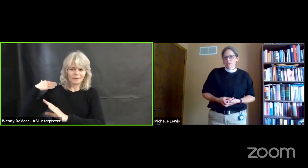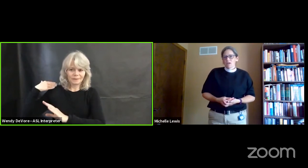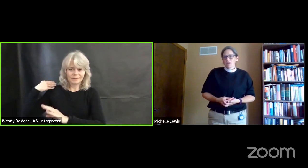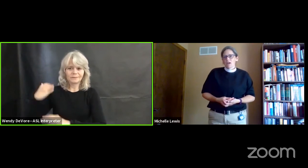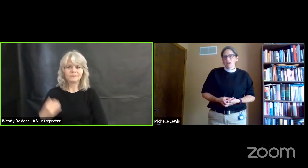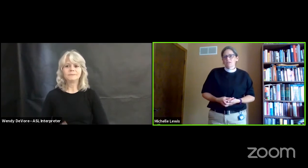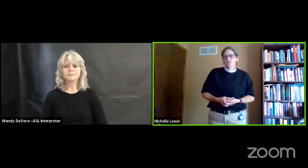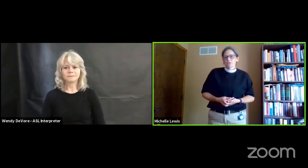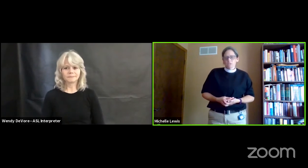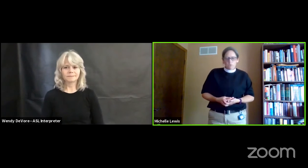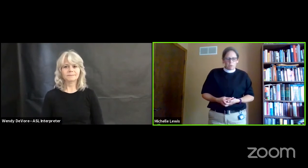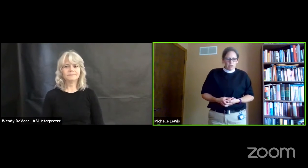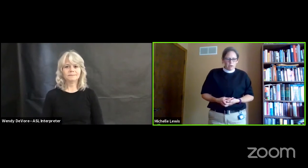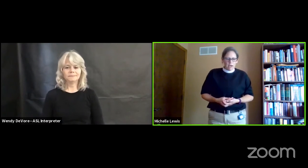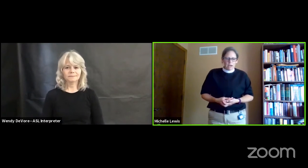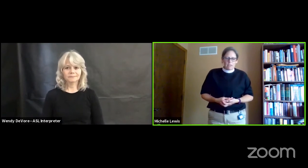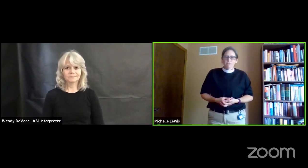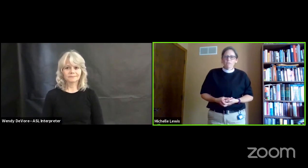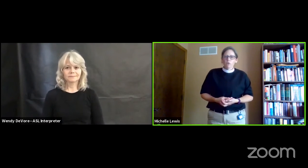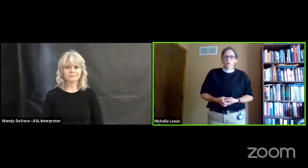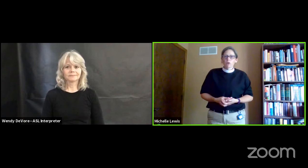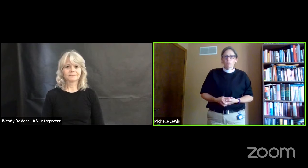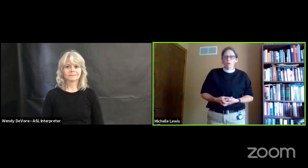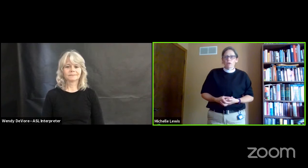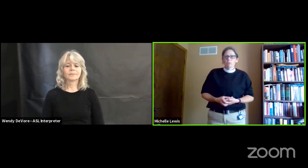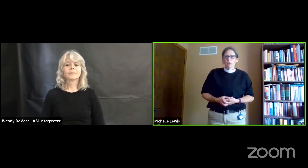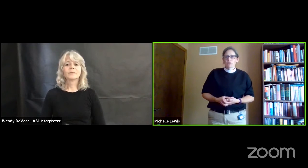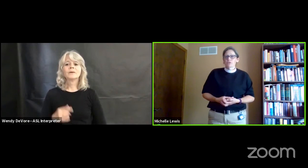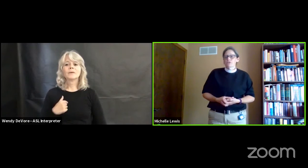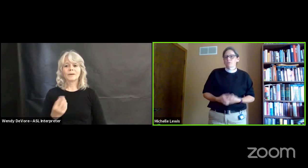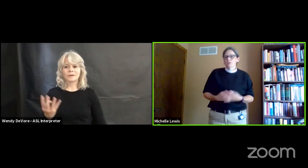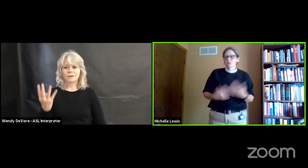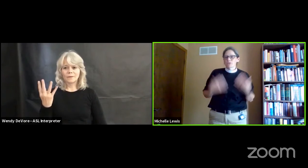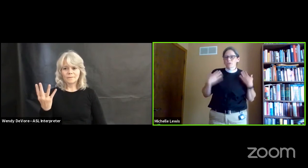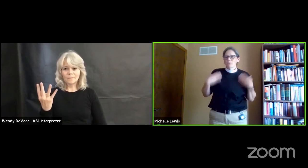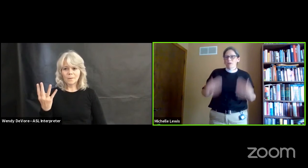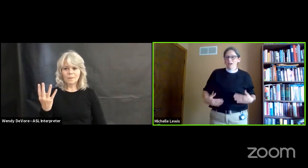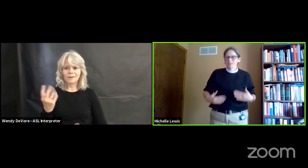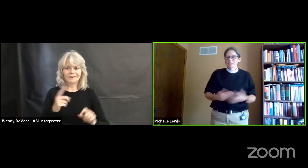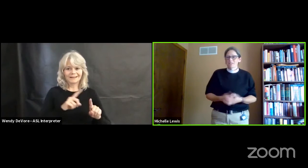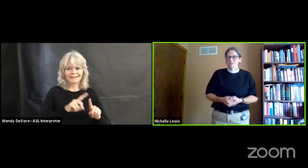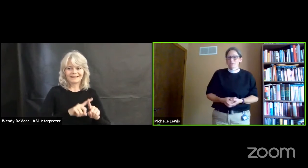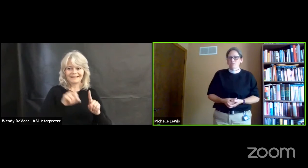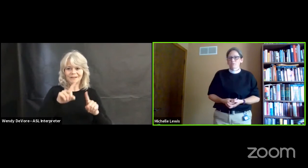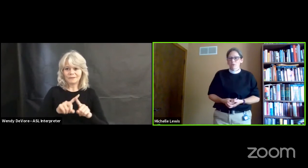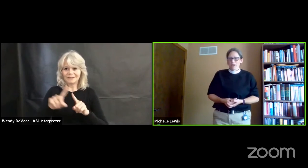and so this prayer has four prayer postures and we use our bodies to pray